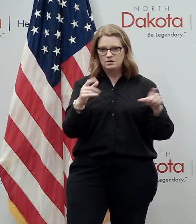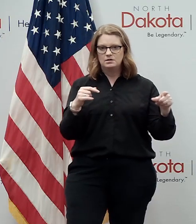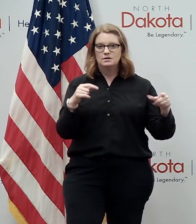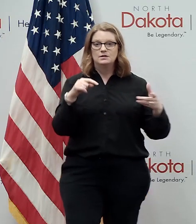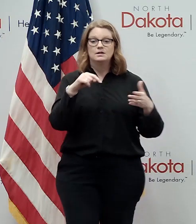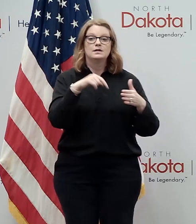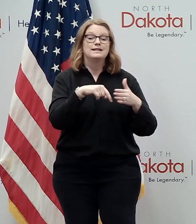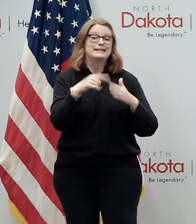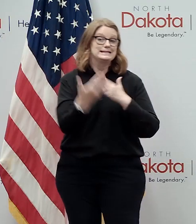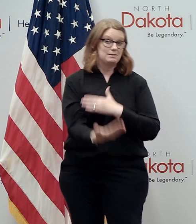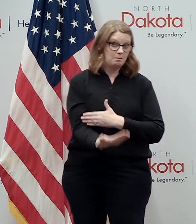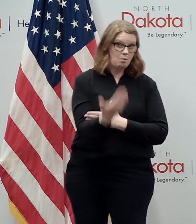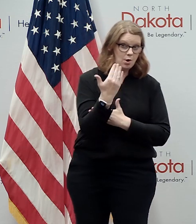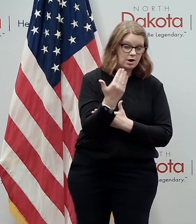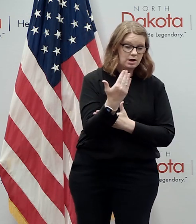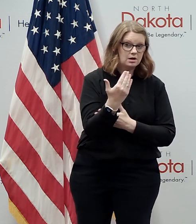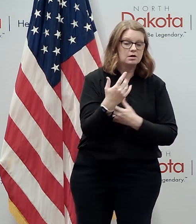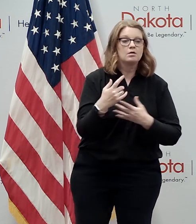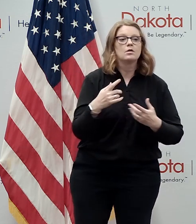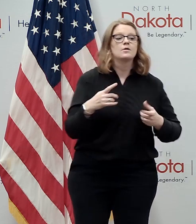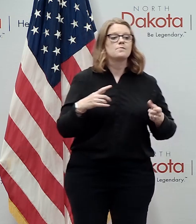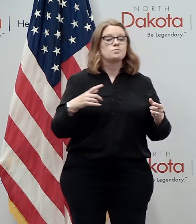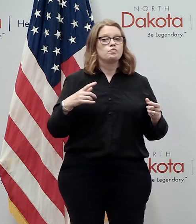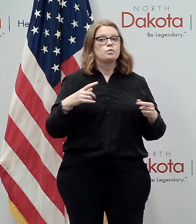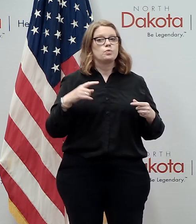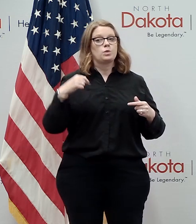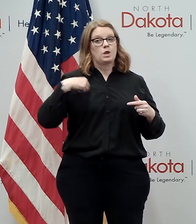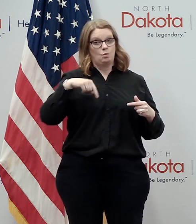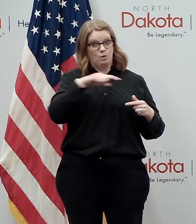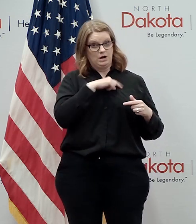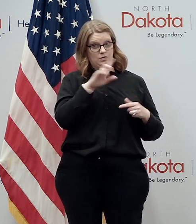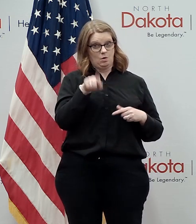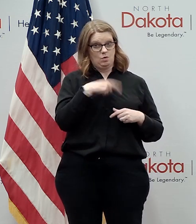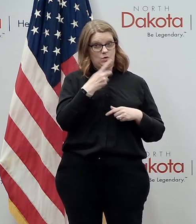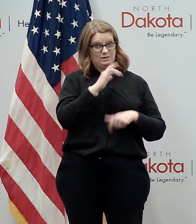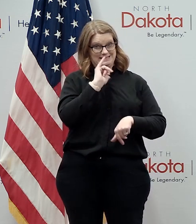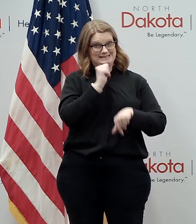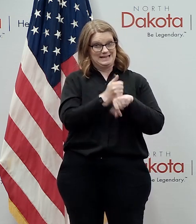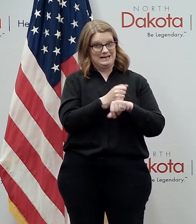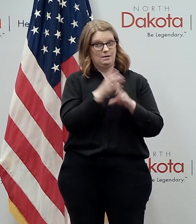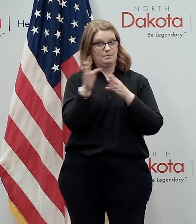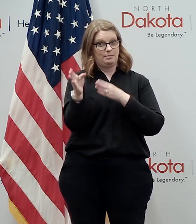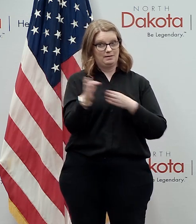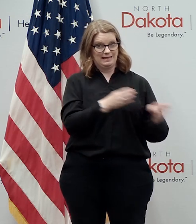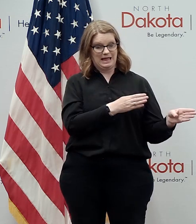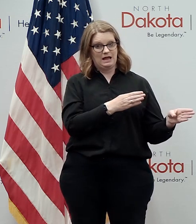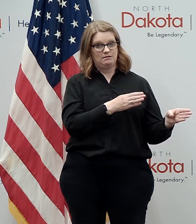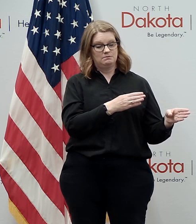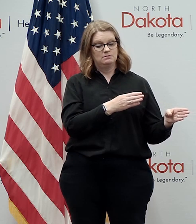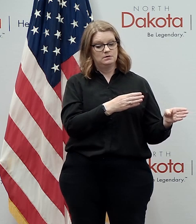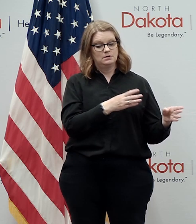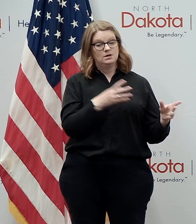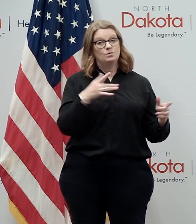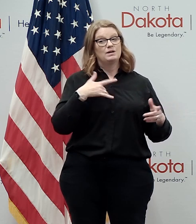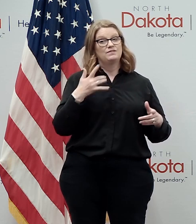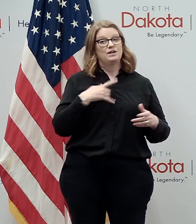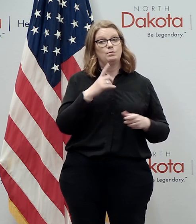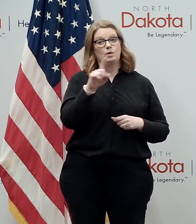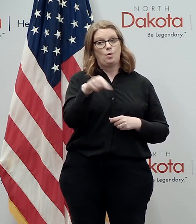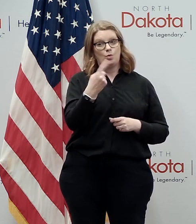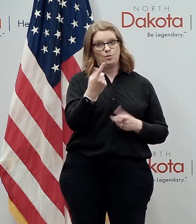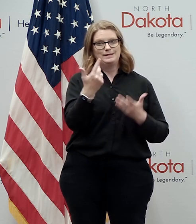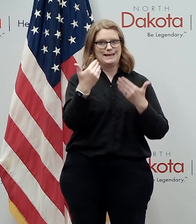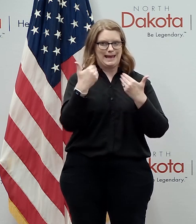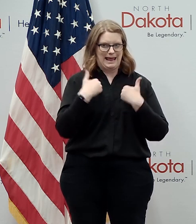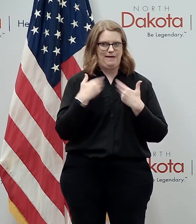learned this morning is not only are we the only ones implementing a plan, we now believe we are the only ones who actually